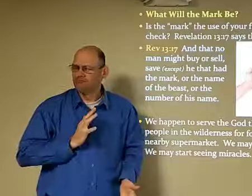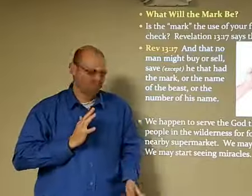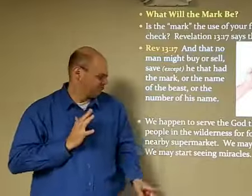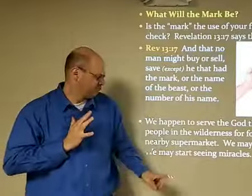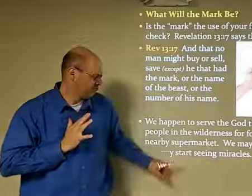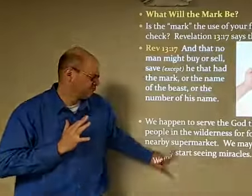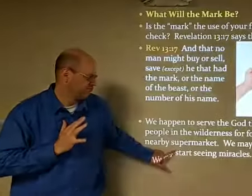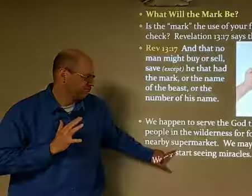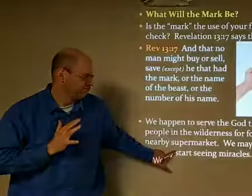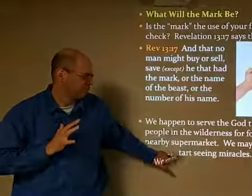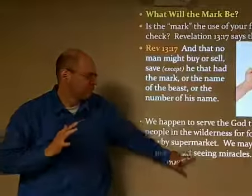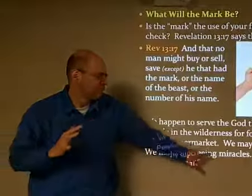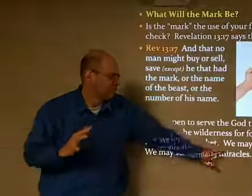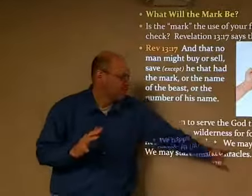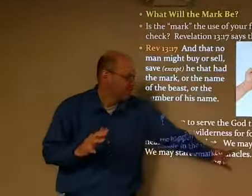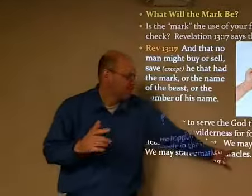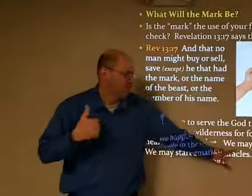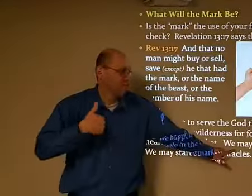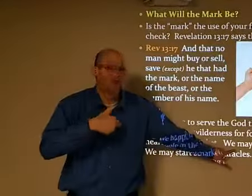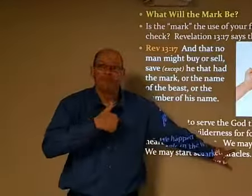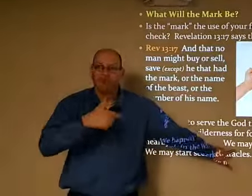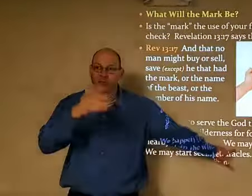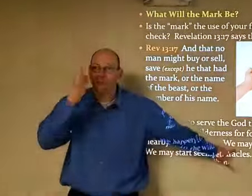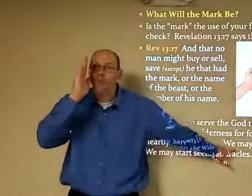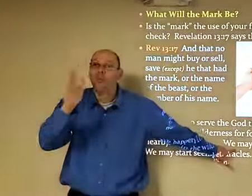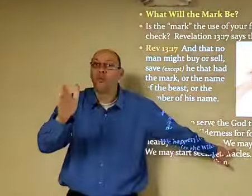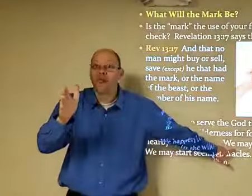you know for them to rediscover their faith in God